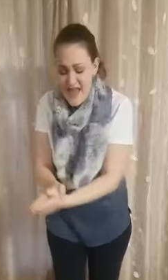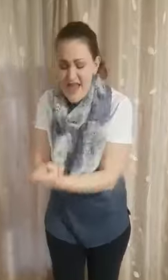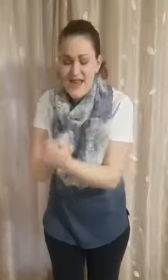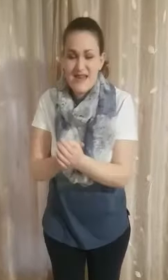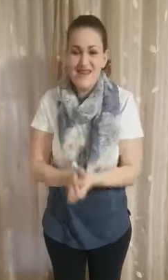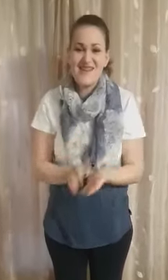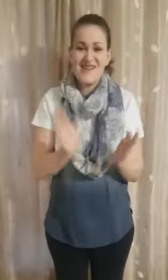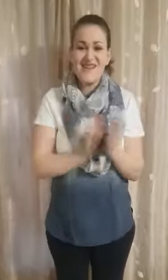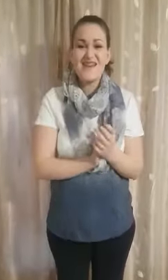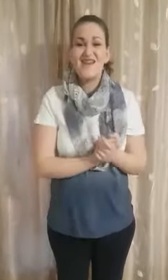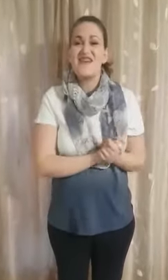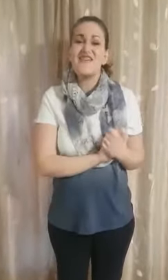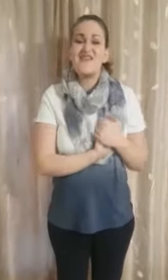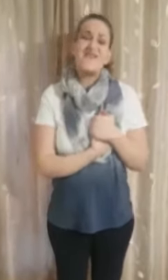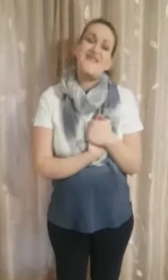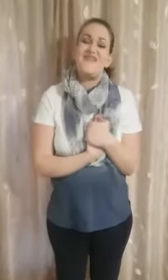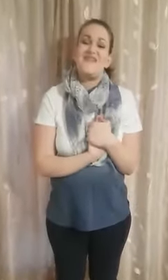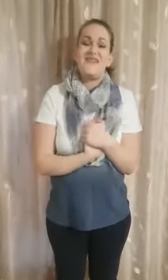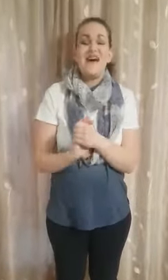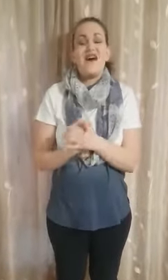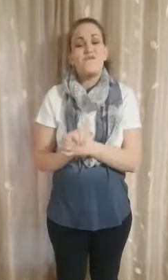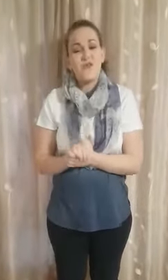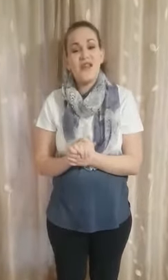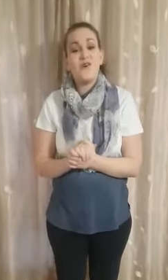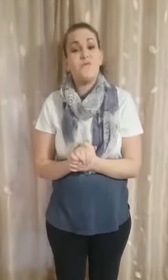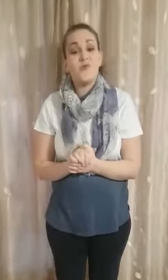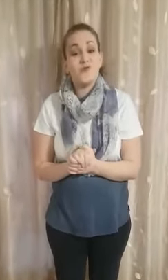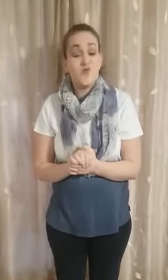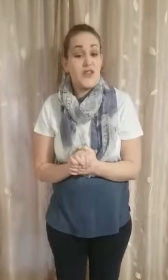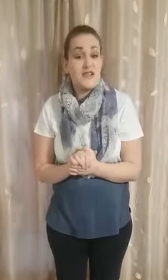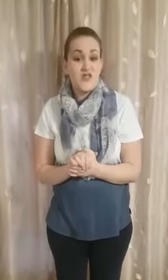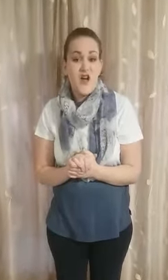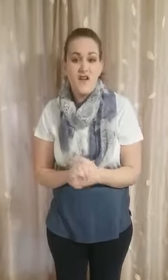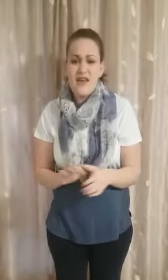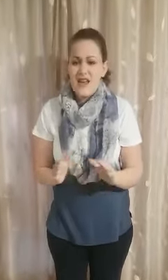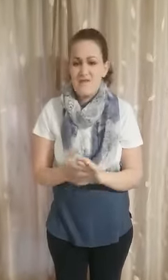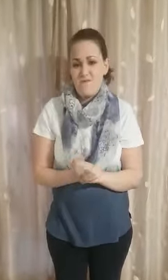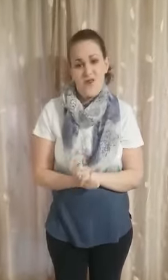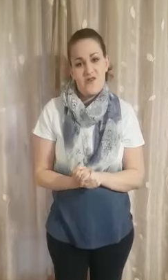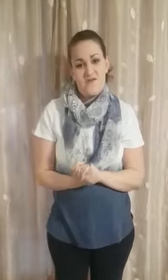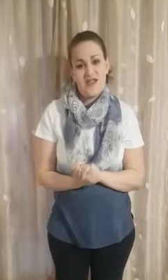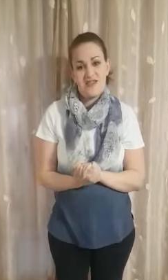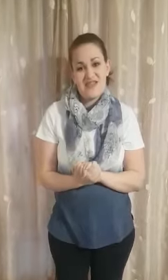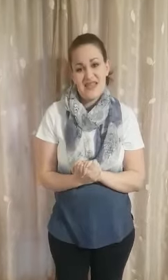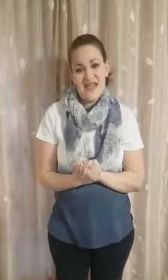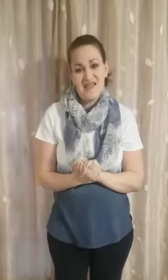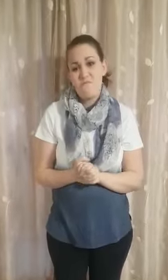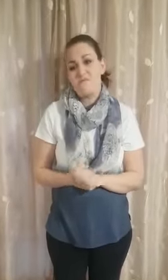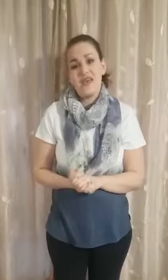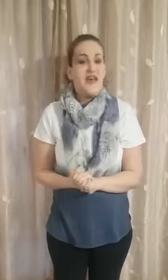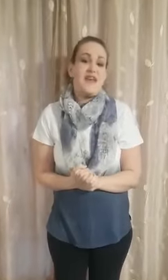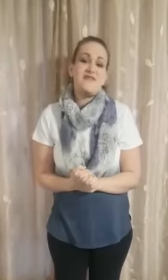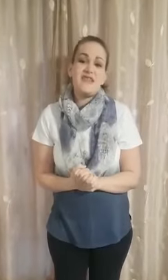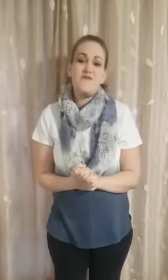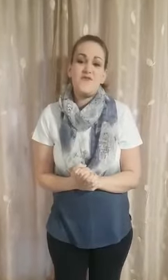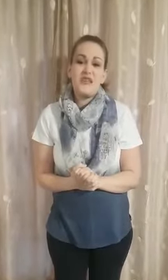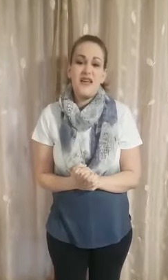wish Good. I really hope you enjoy that song. It's very fun to sing. And I'll see you for the next